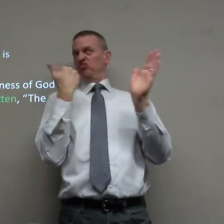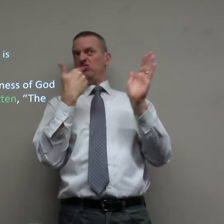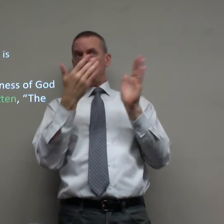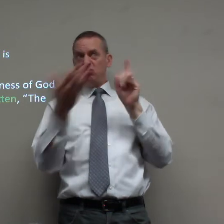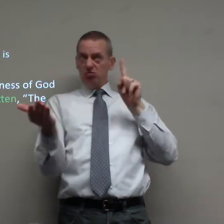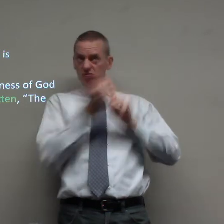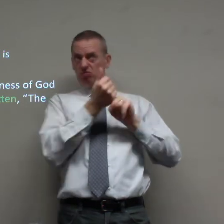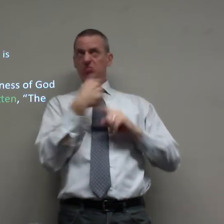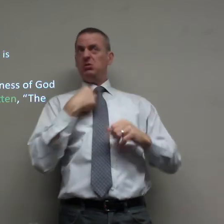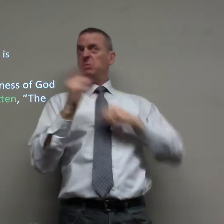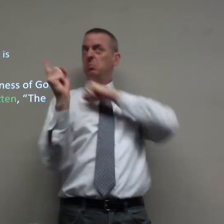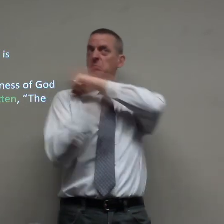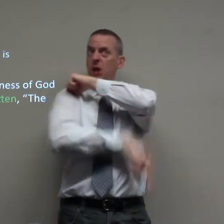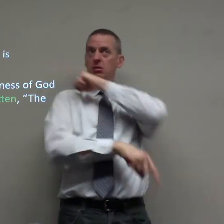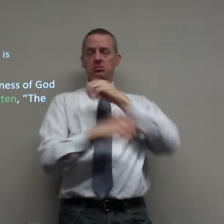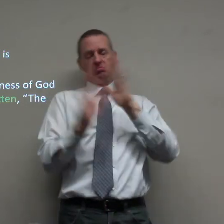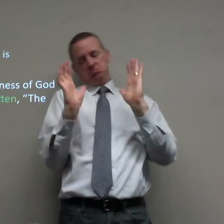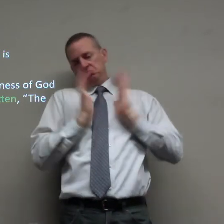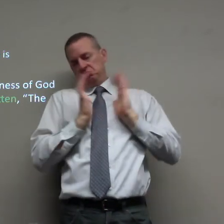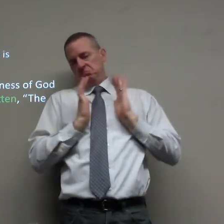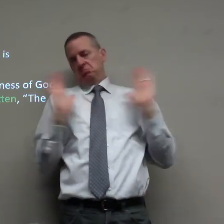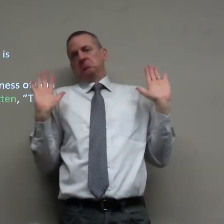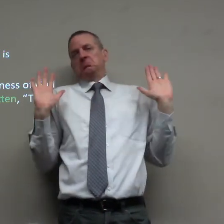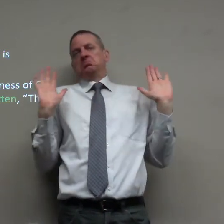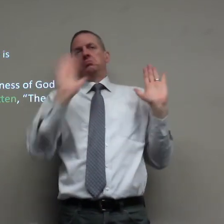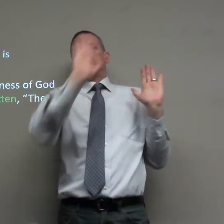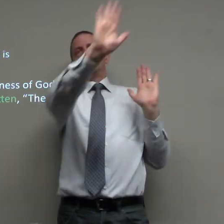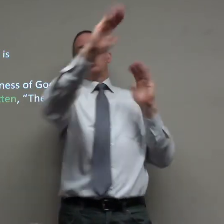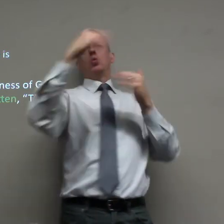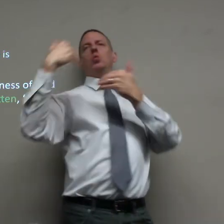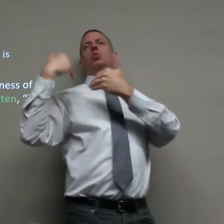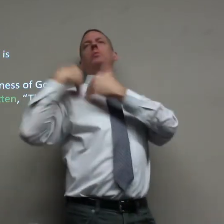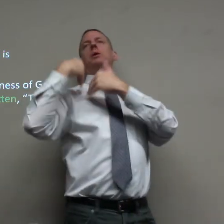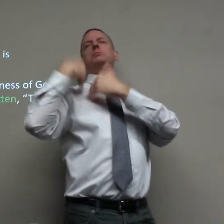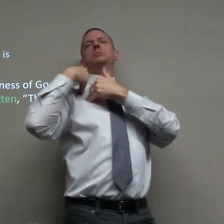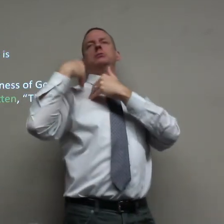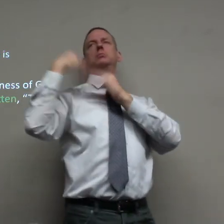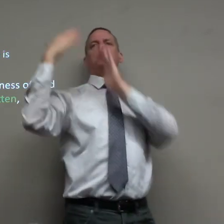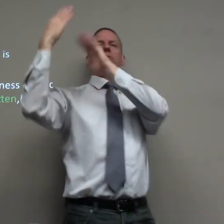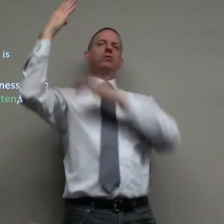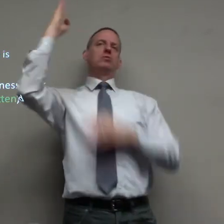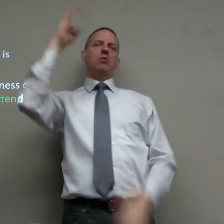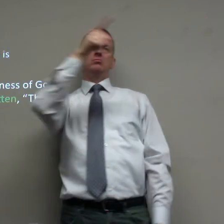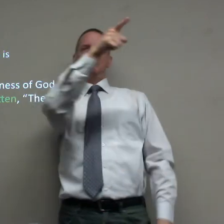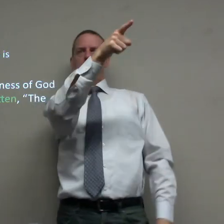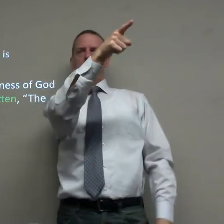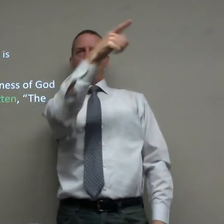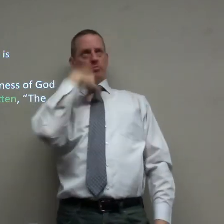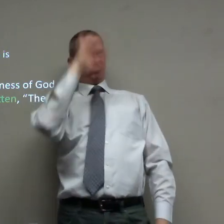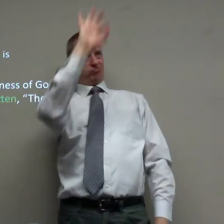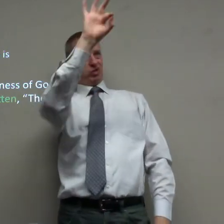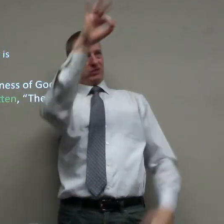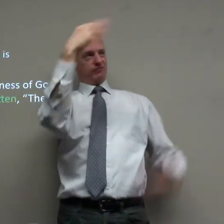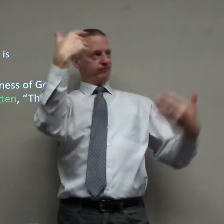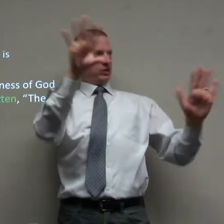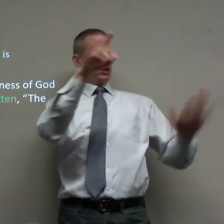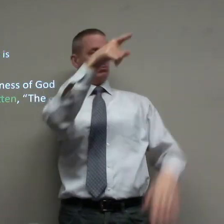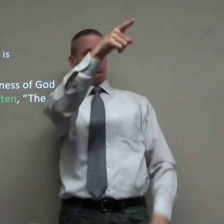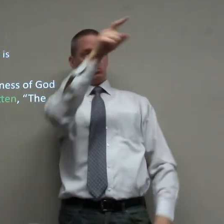you think oh I must be caught and punished that's their responsibility to God I preach